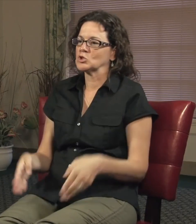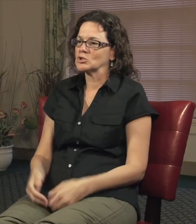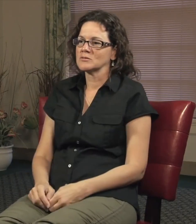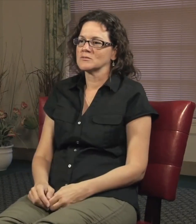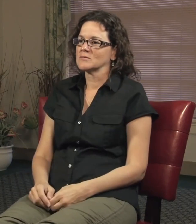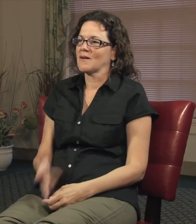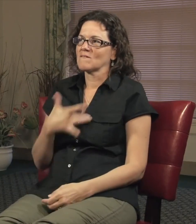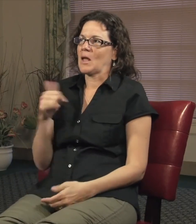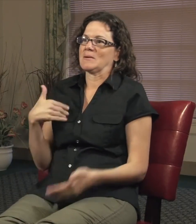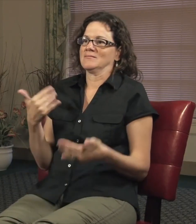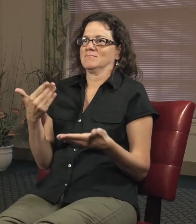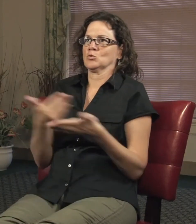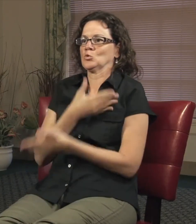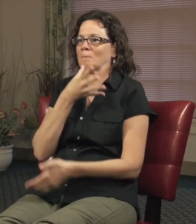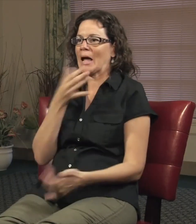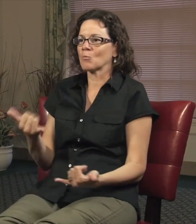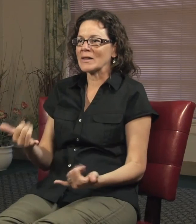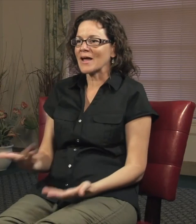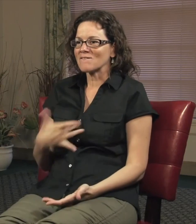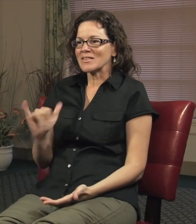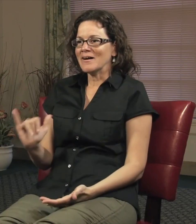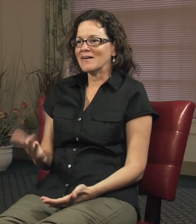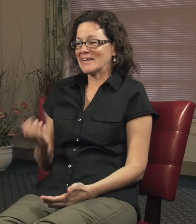I feel I'm a completely new person. I'm a new mom.